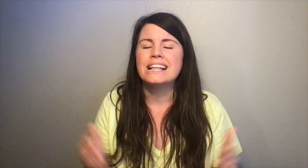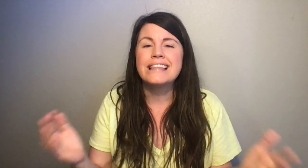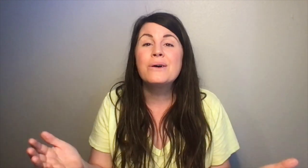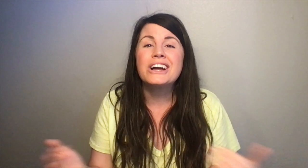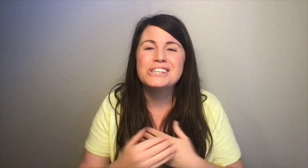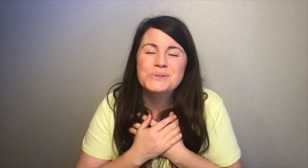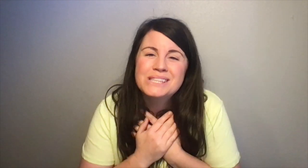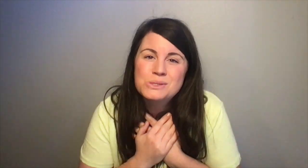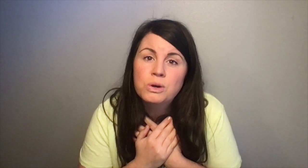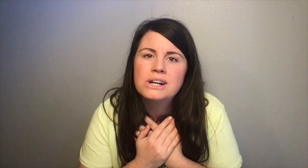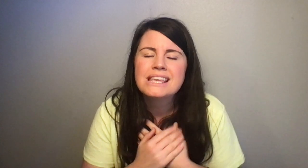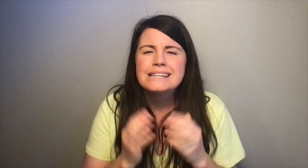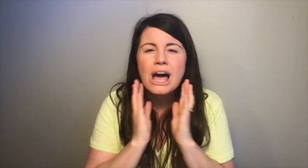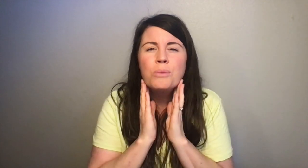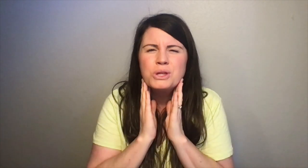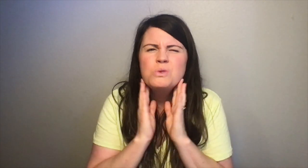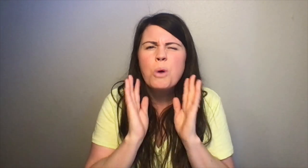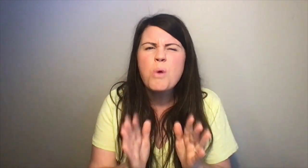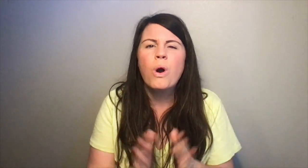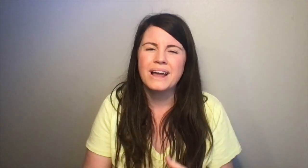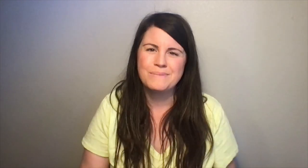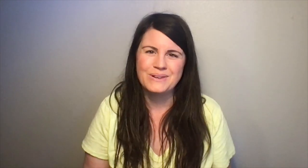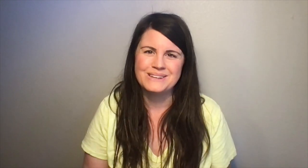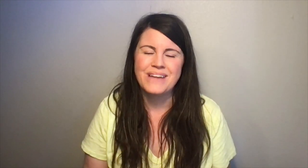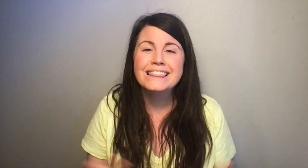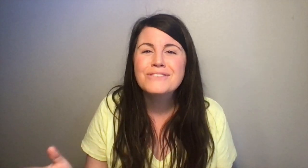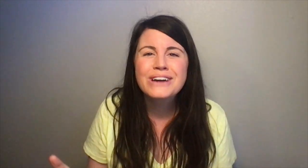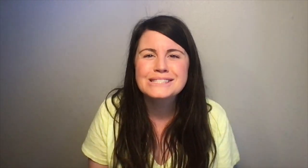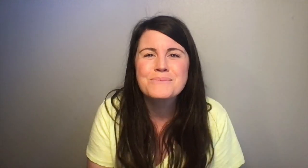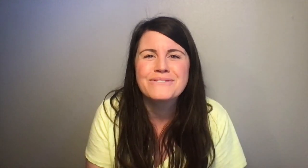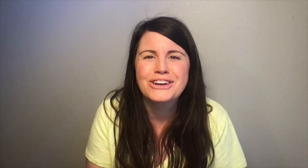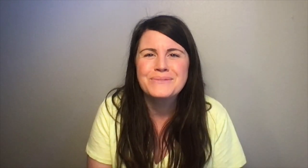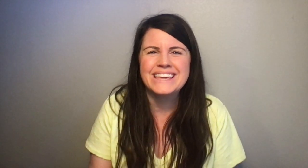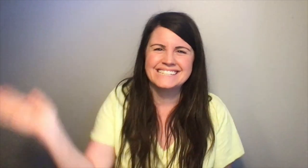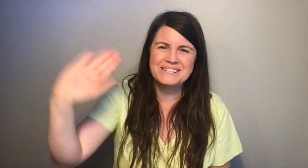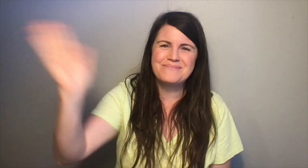Allow God to use these words to help you know more about him. I love you guys. I hope you have a great week. Bye.